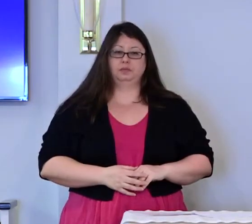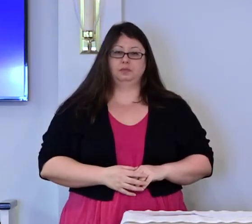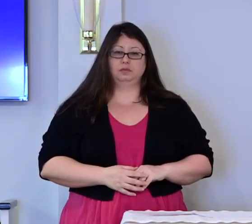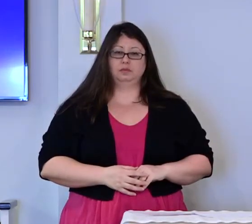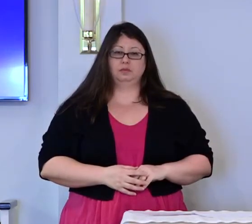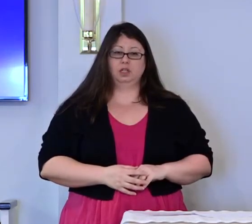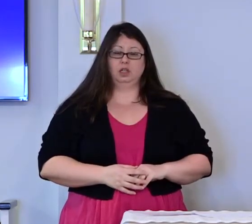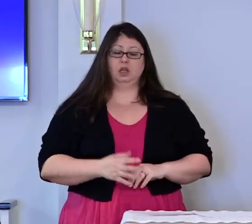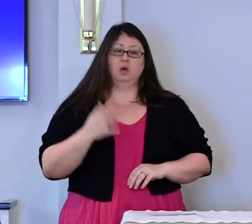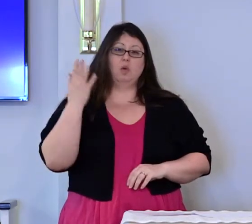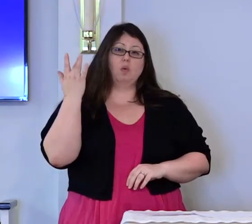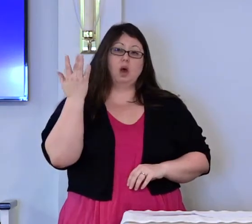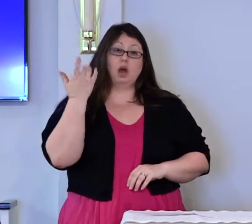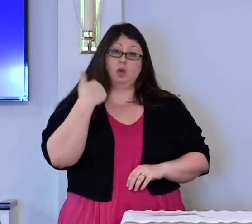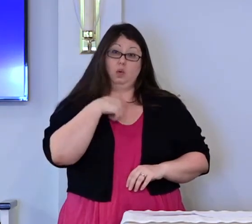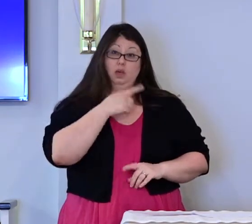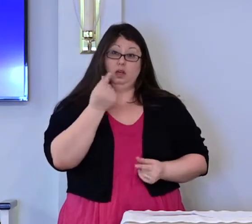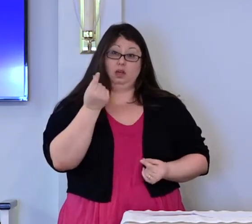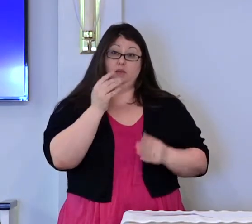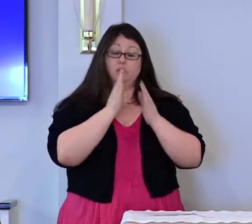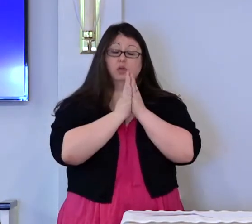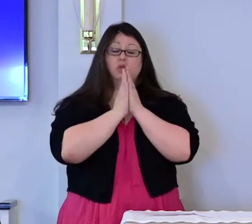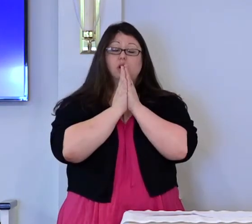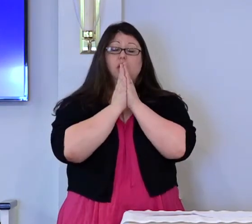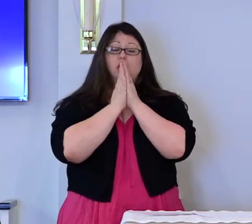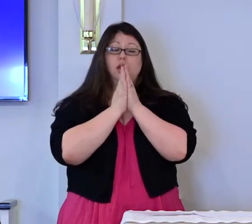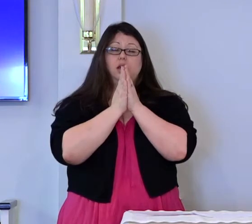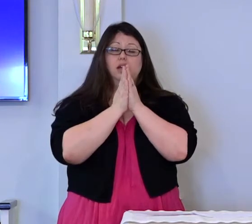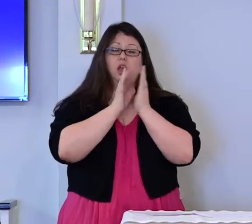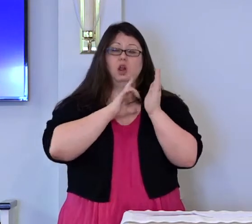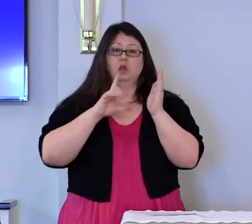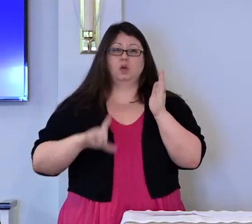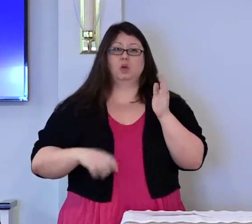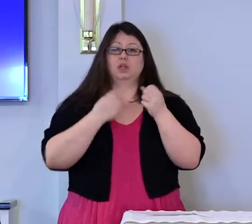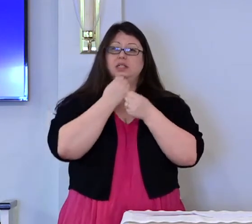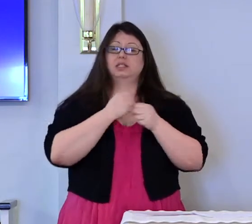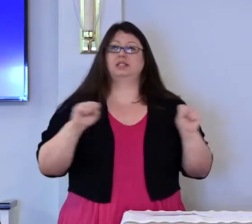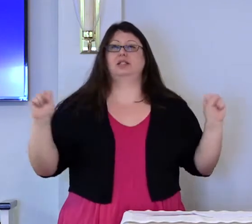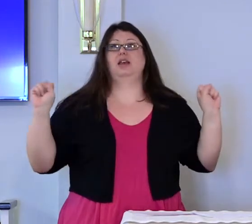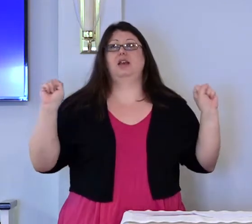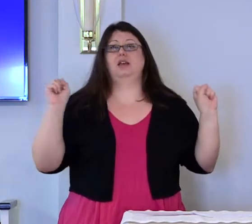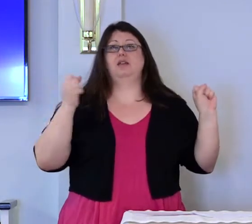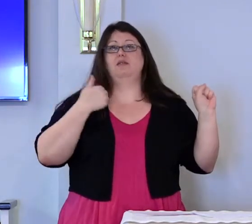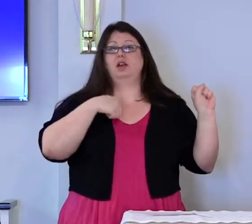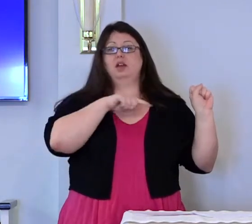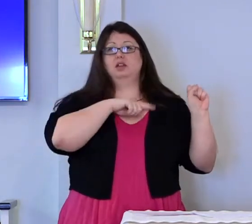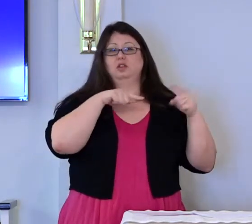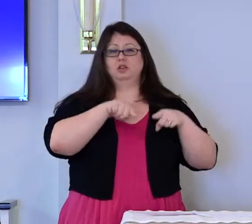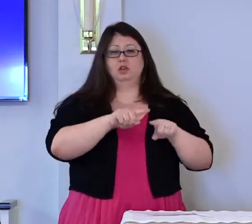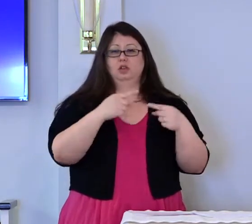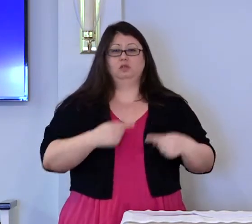It's why we pray, Lord, save us from the time of trial.